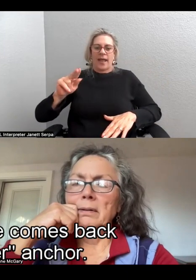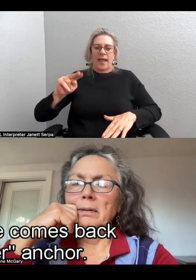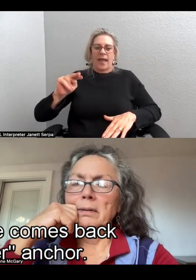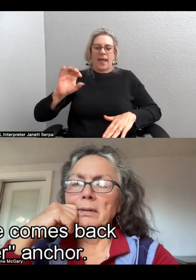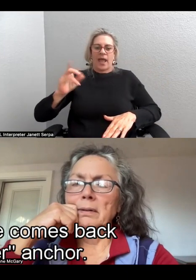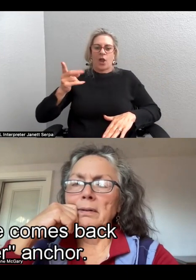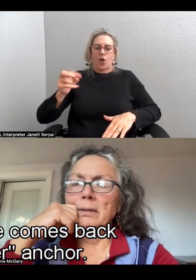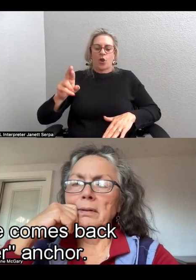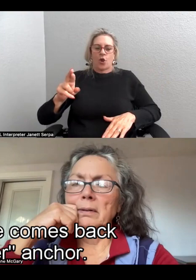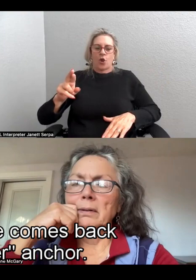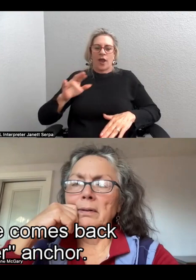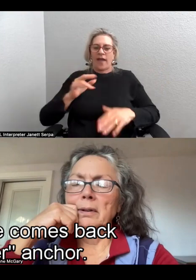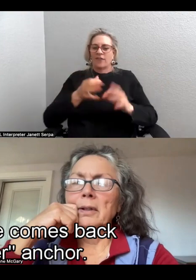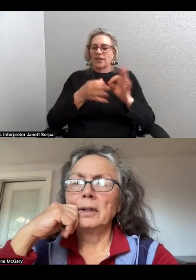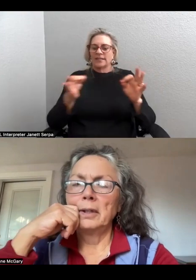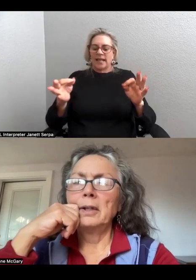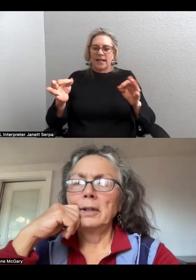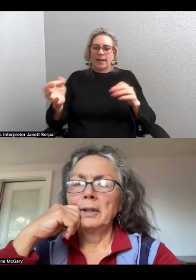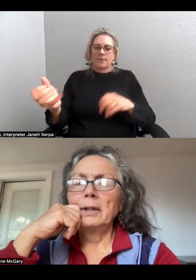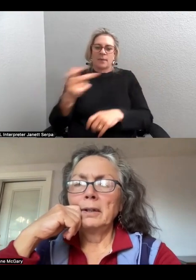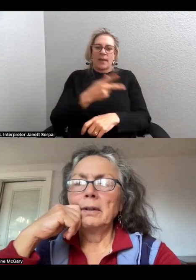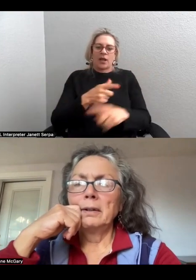sentence comes back to that after anchor.